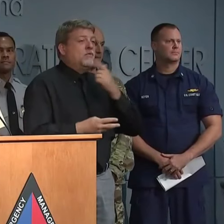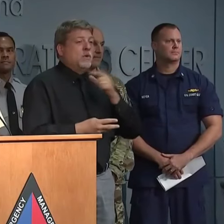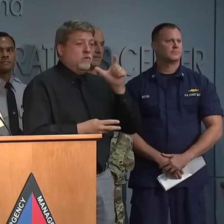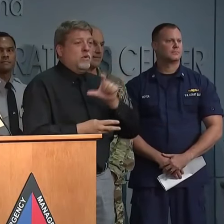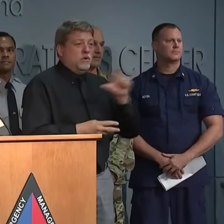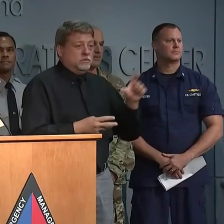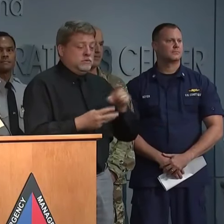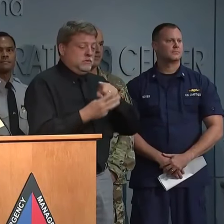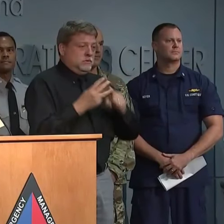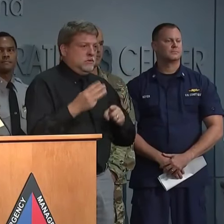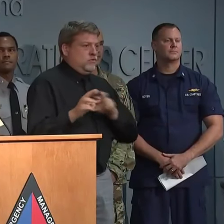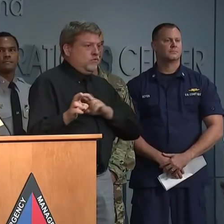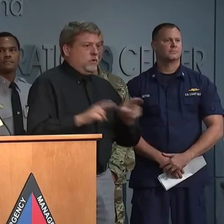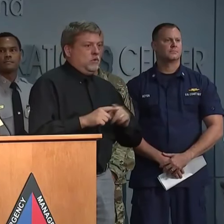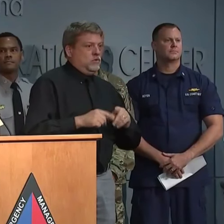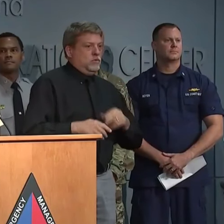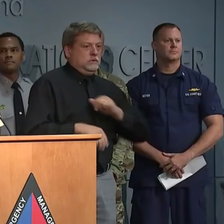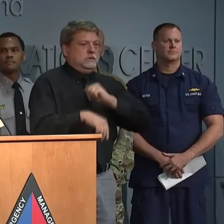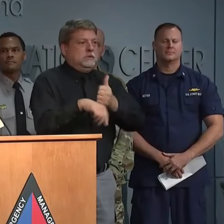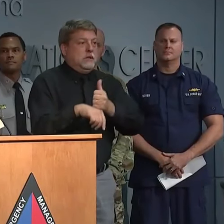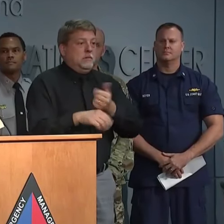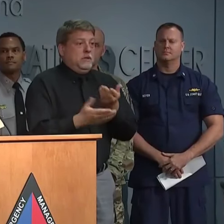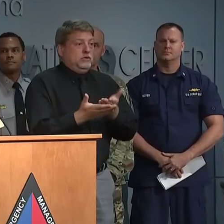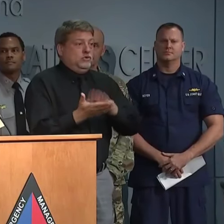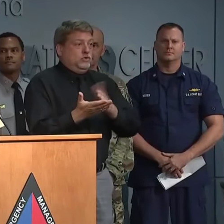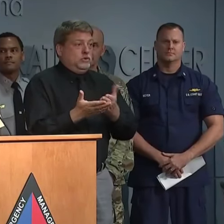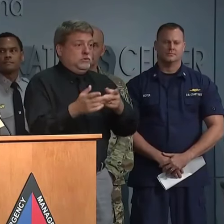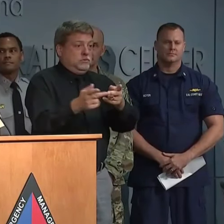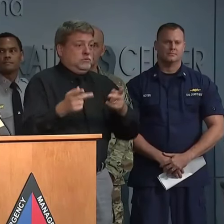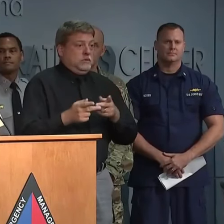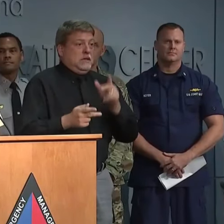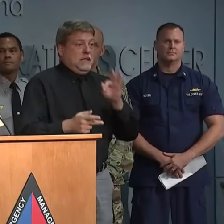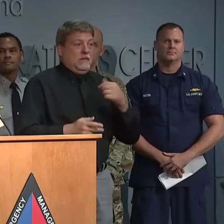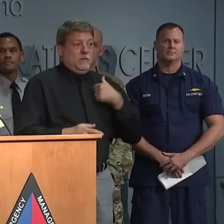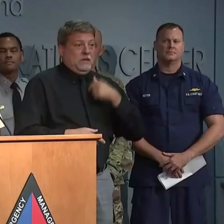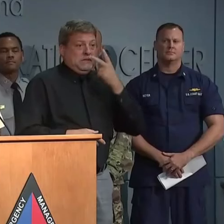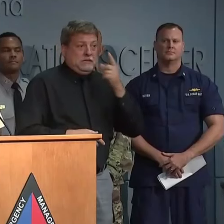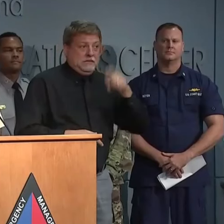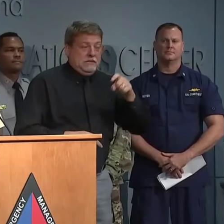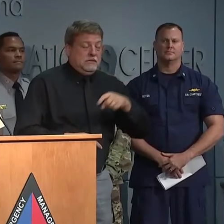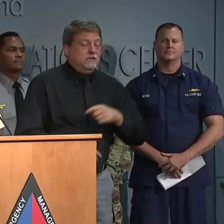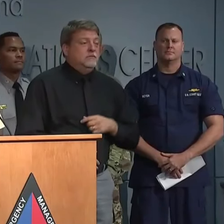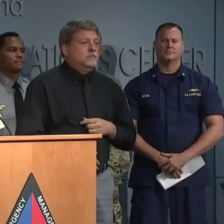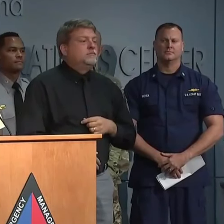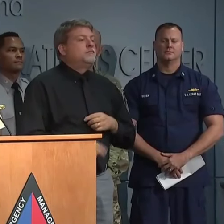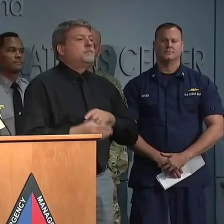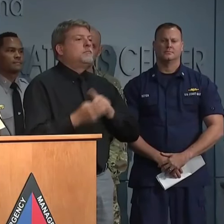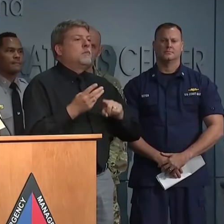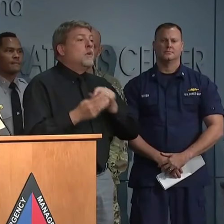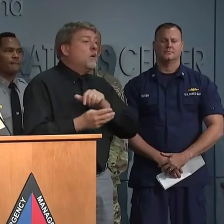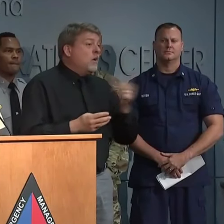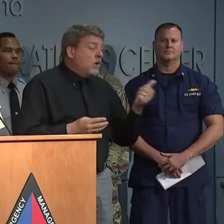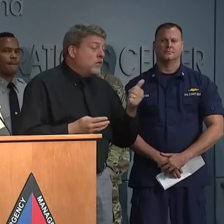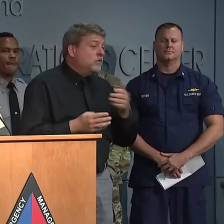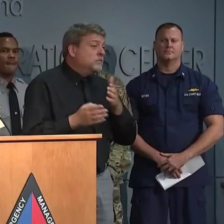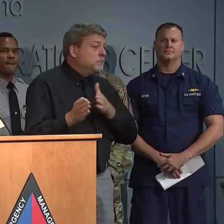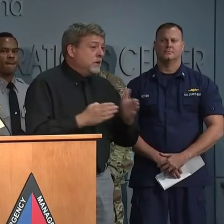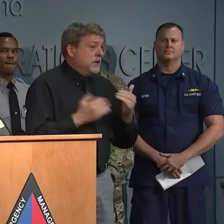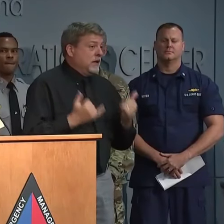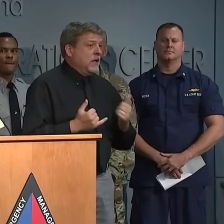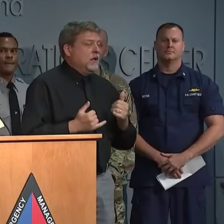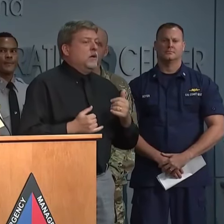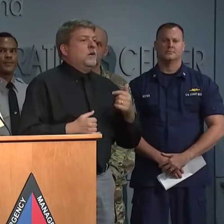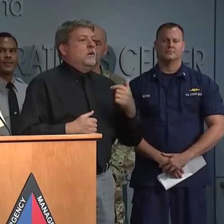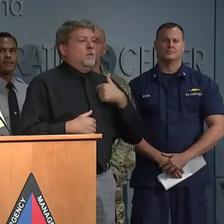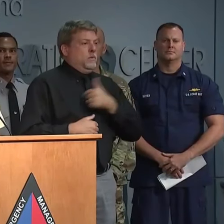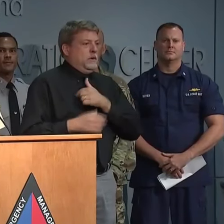as soon as it's safe to do so and if we've identified a need. Our post-storm preliminary damage assessment plan is